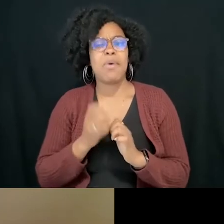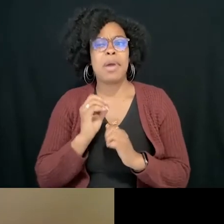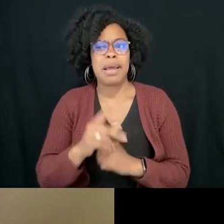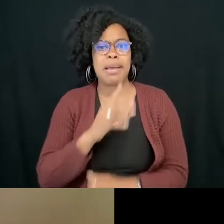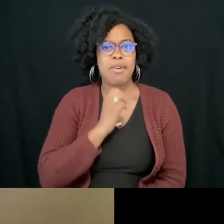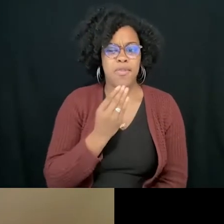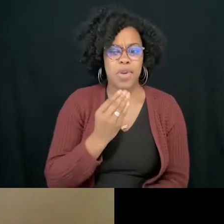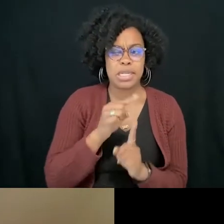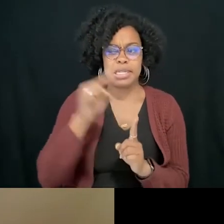mid 40s.